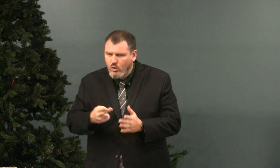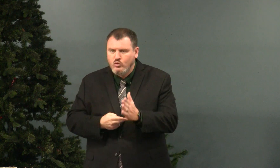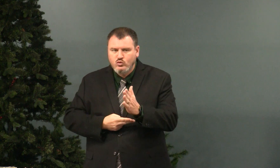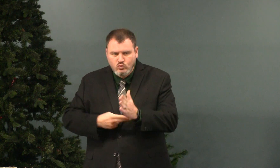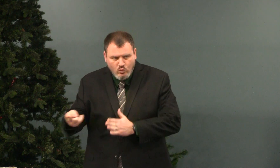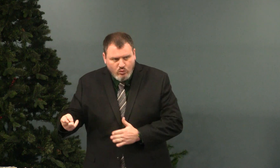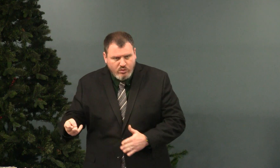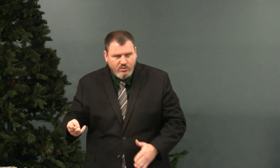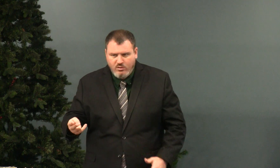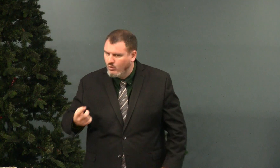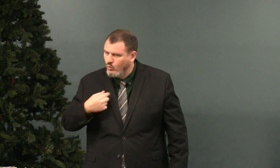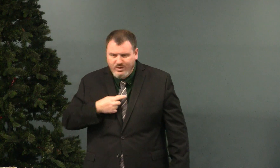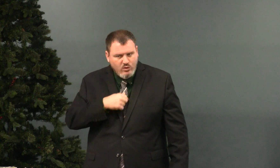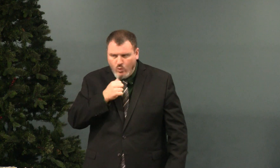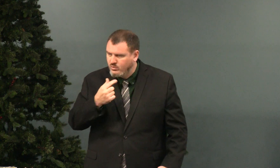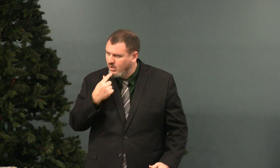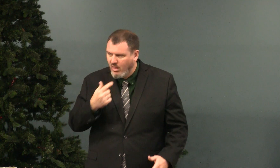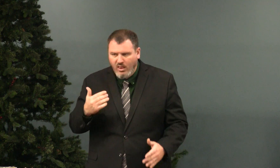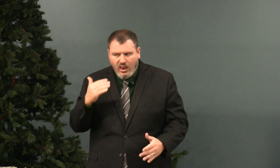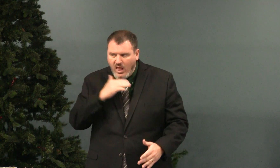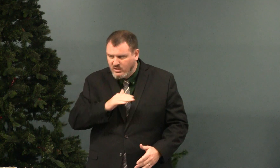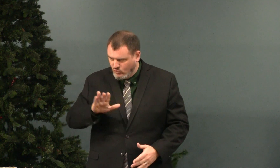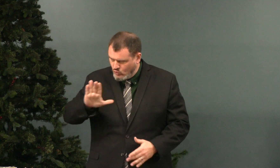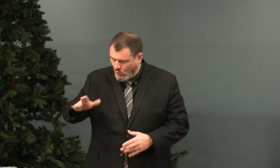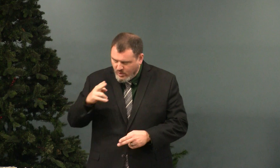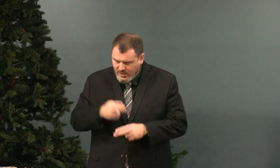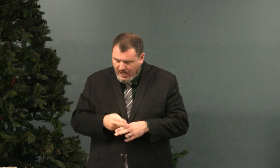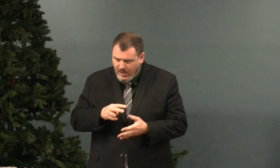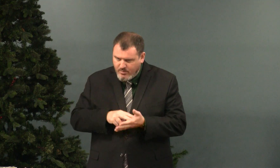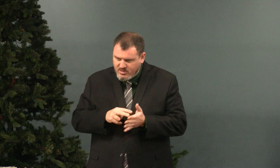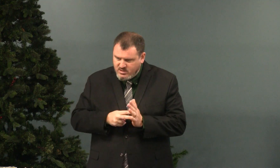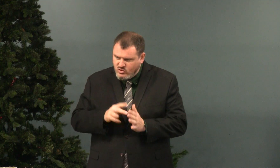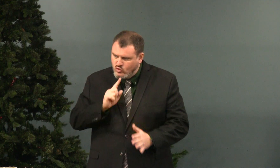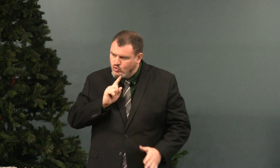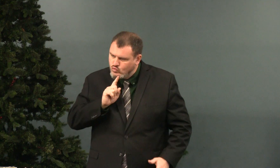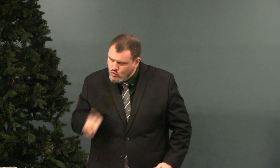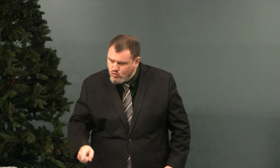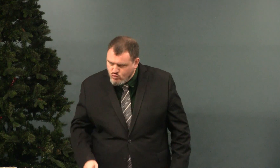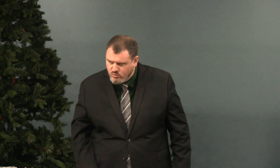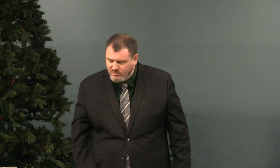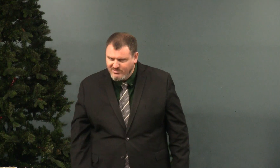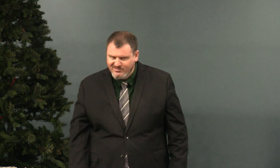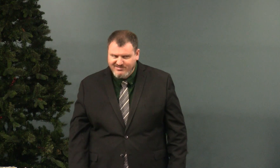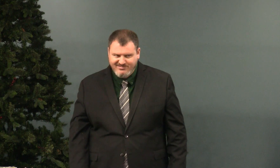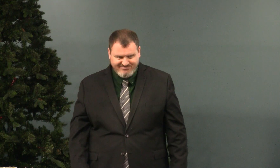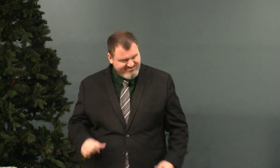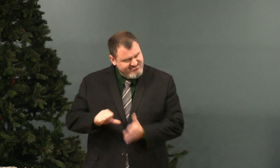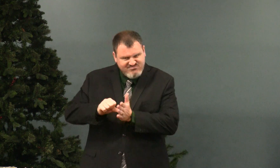We tell the truth. We don't tell lies. That's what your name means. Truth.